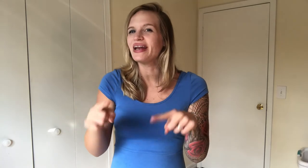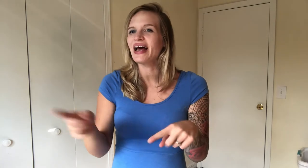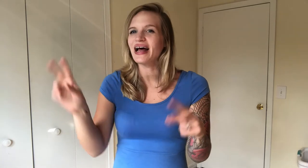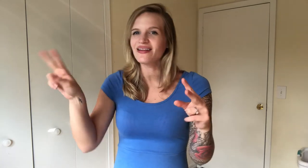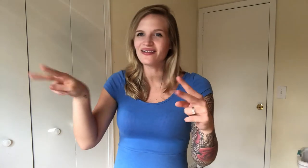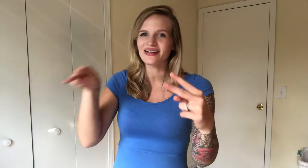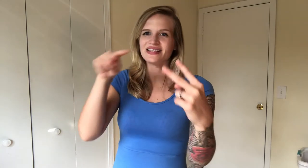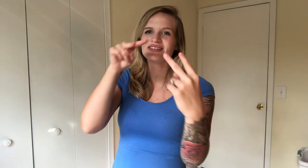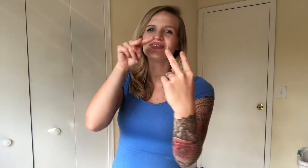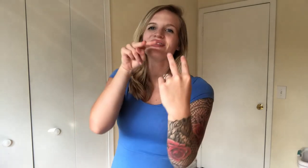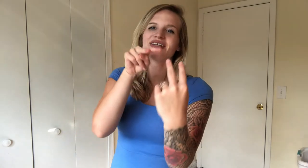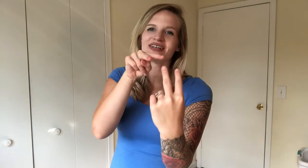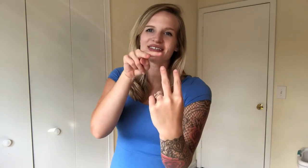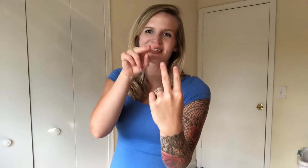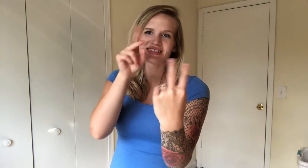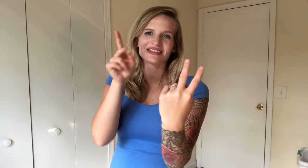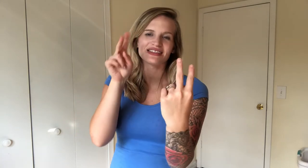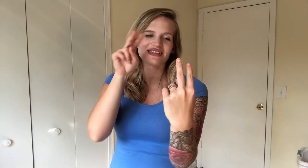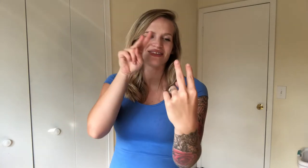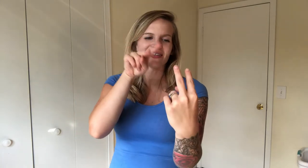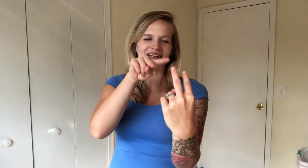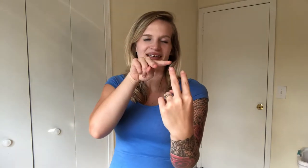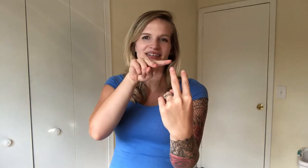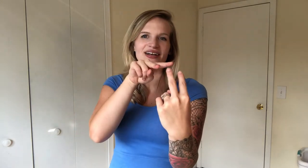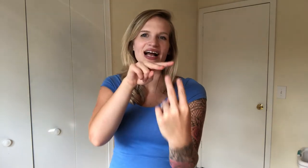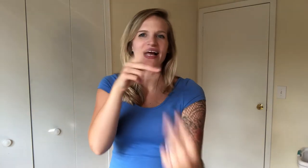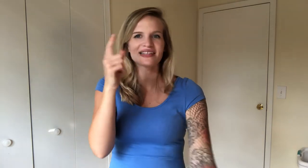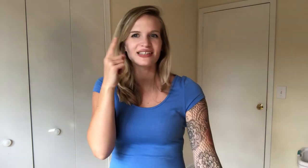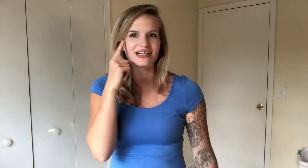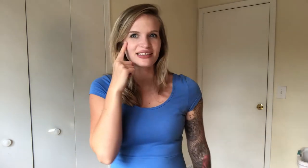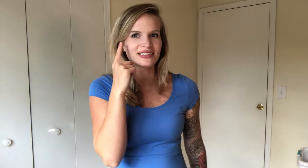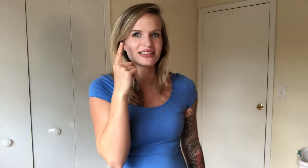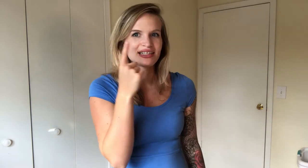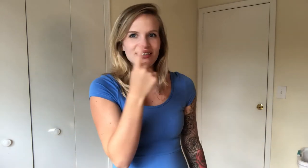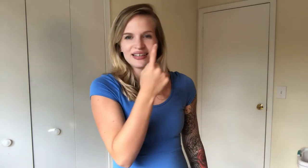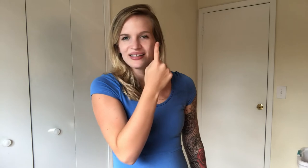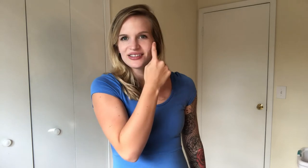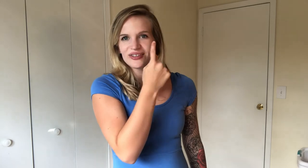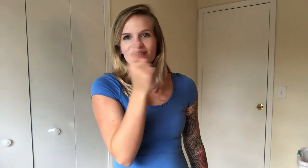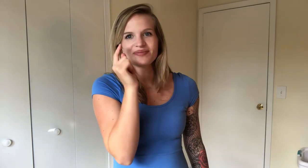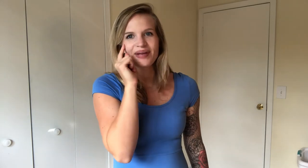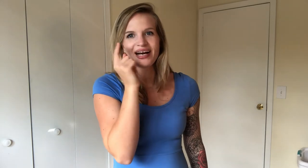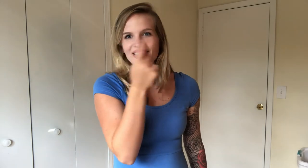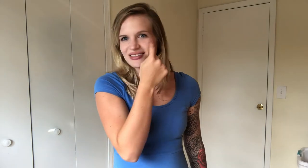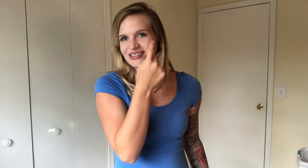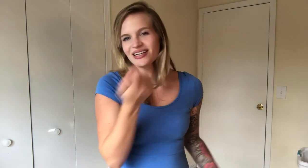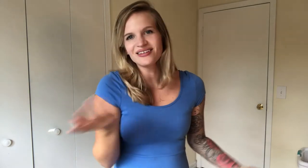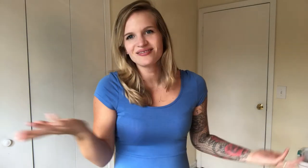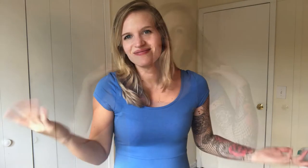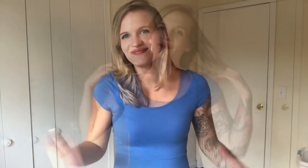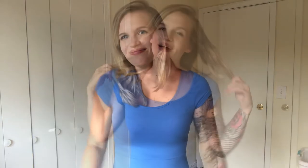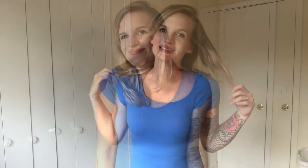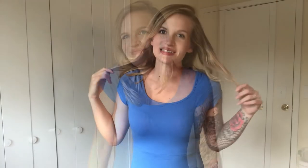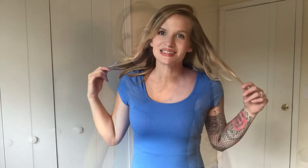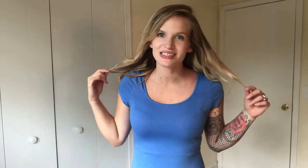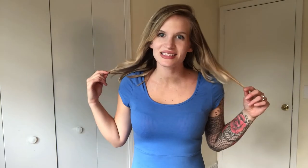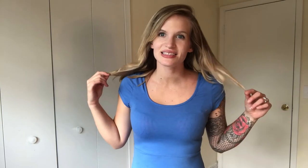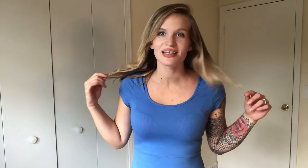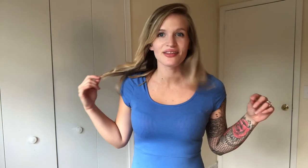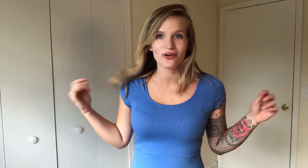I look in two years. This is just you looking into her eyes. Then I just showed my eyes again. And the rest is just the